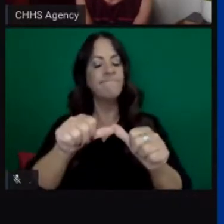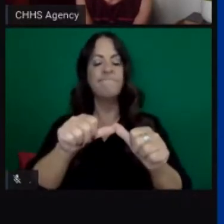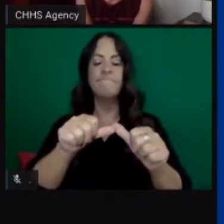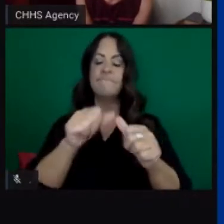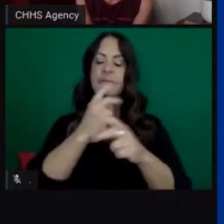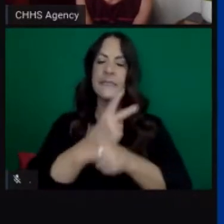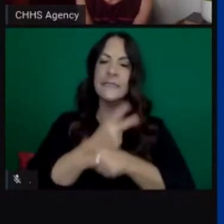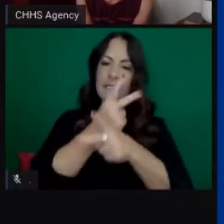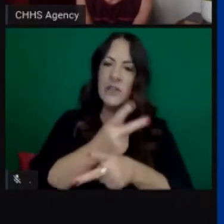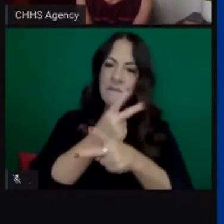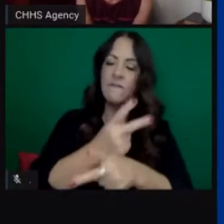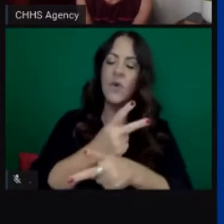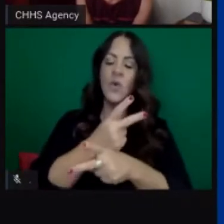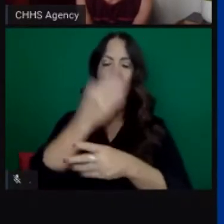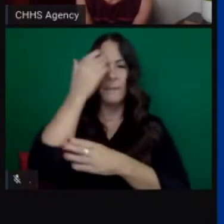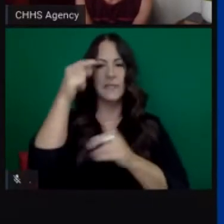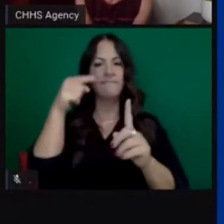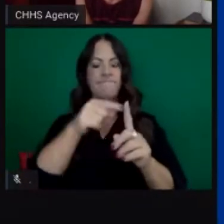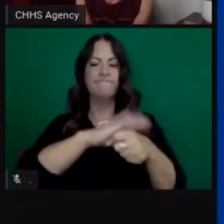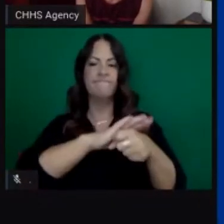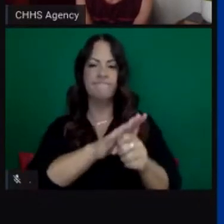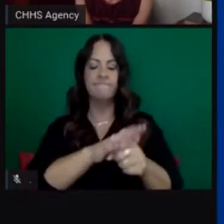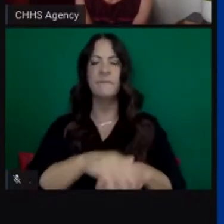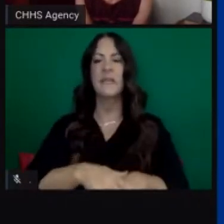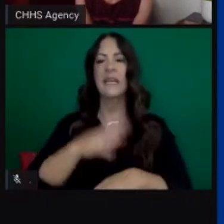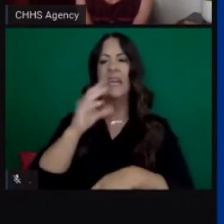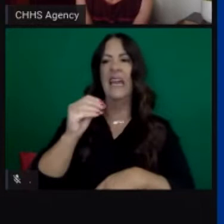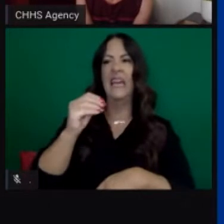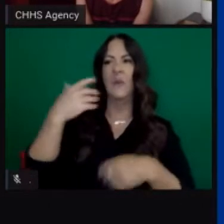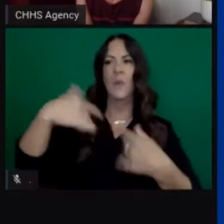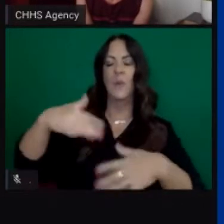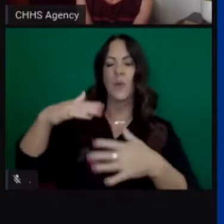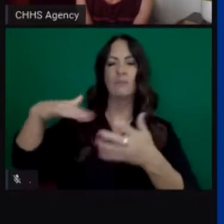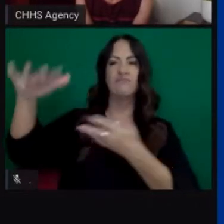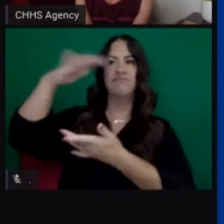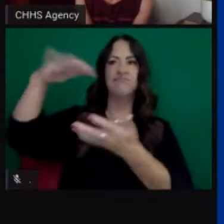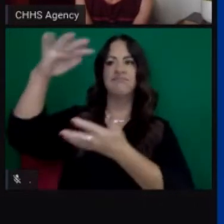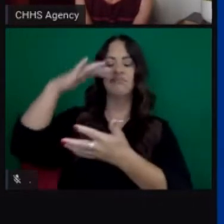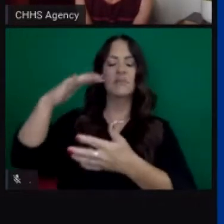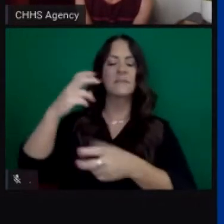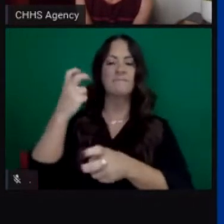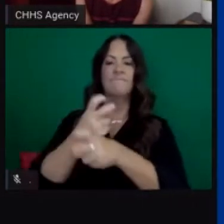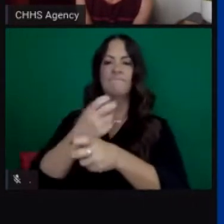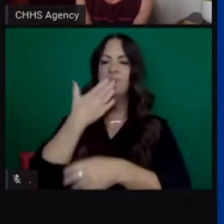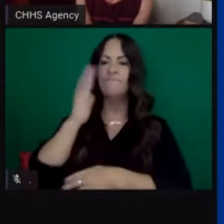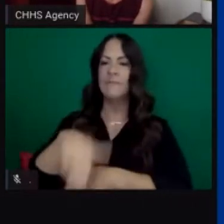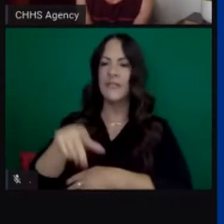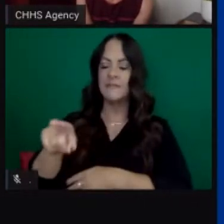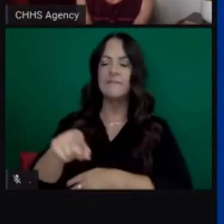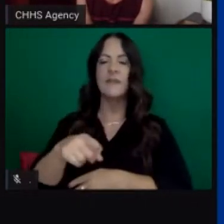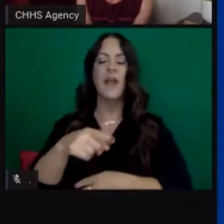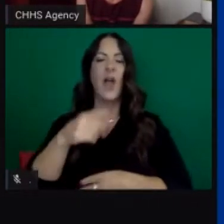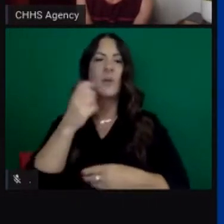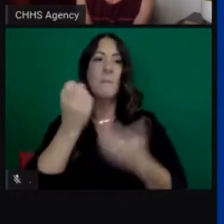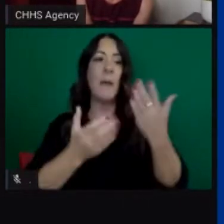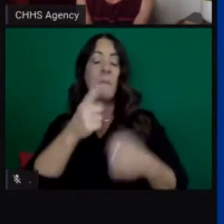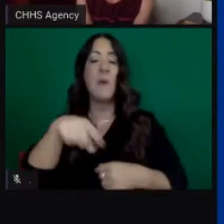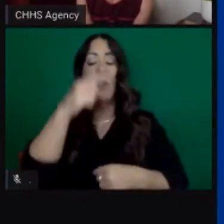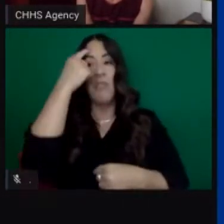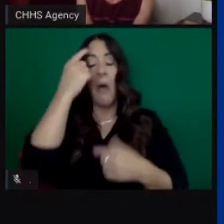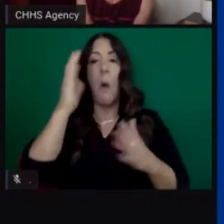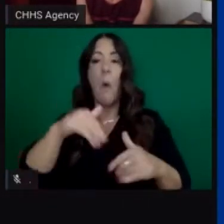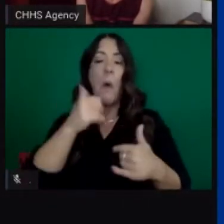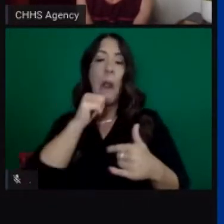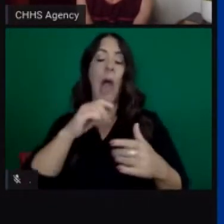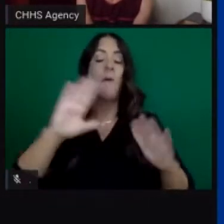and again with the poor air quality, but this is not a reason to gather indoors. And I know we've had a lot of guidance about doing